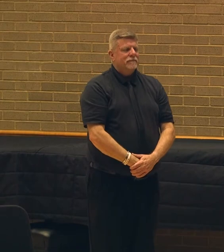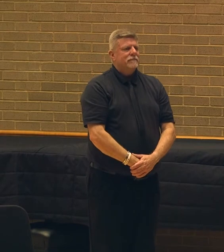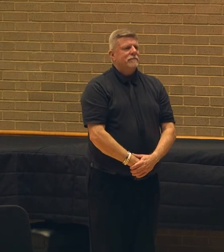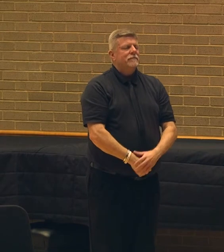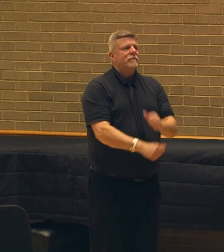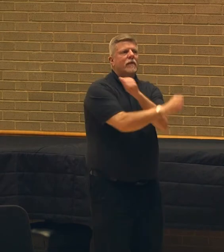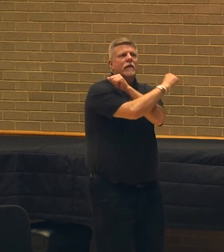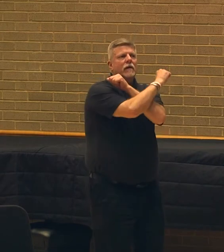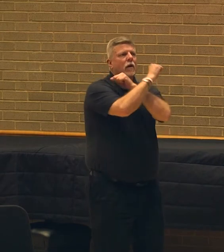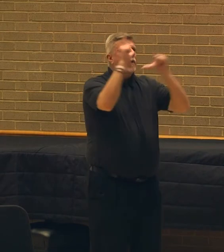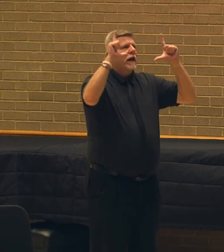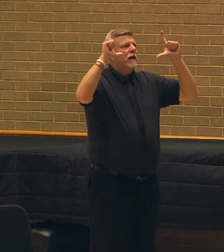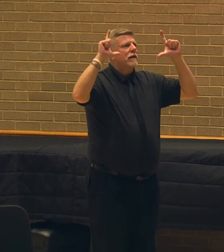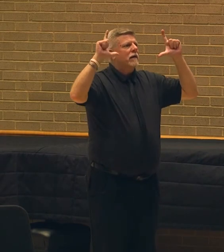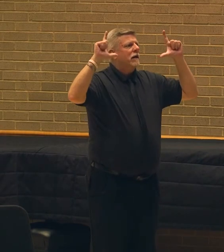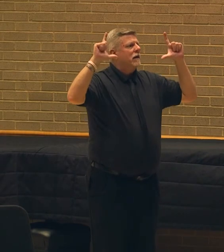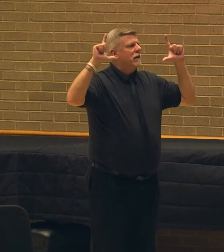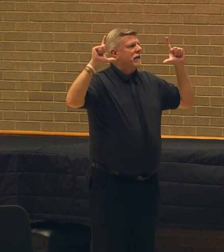Awaken.